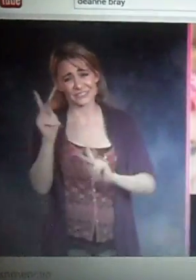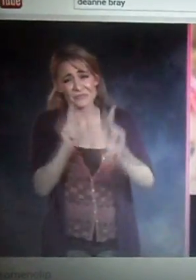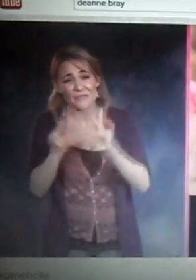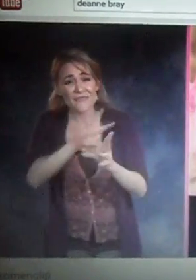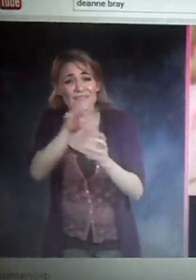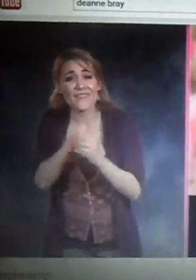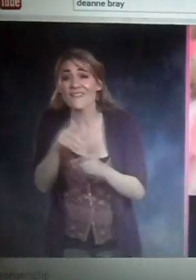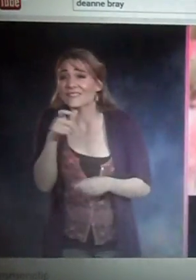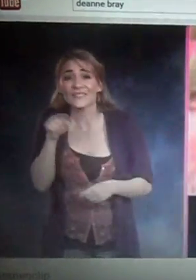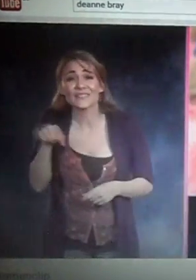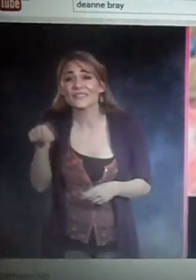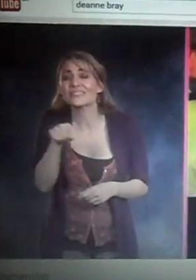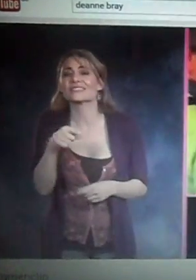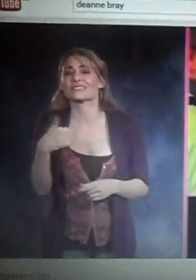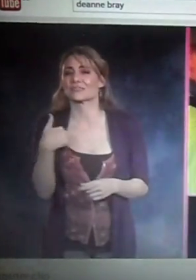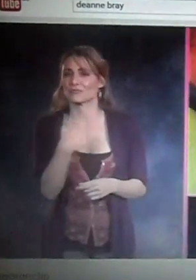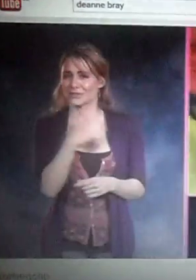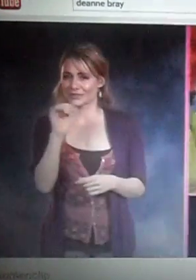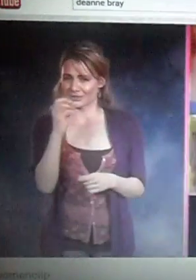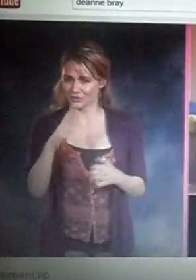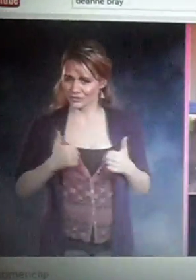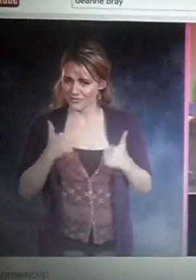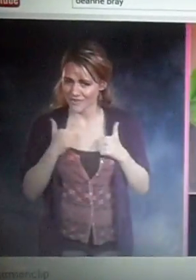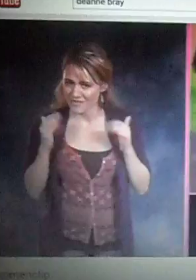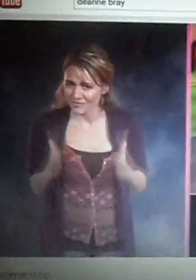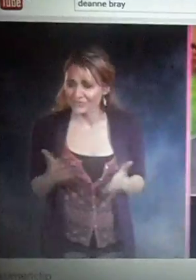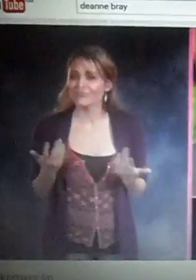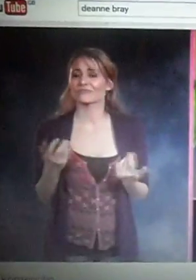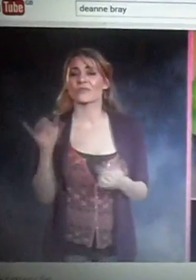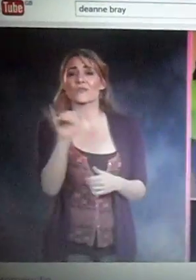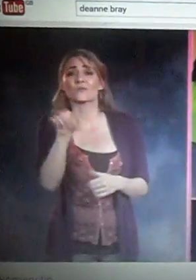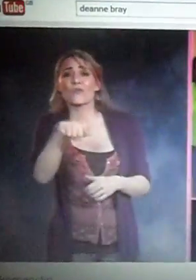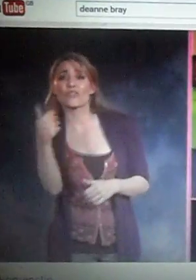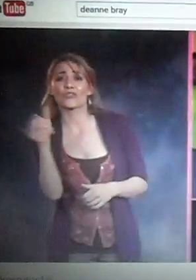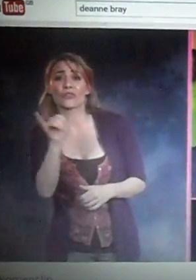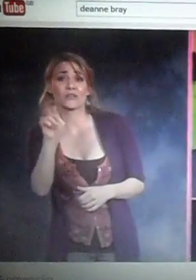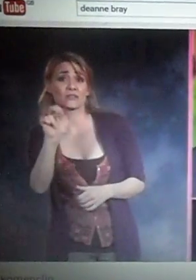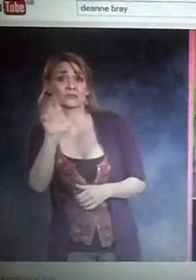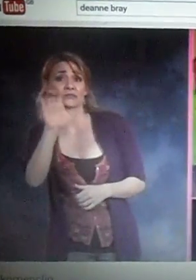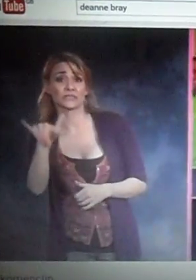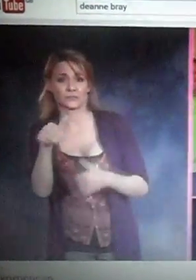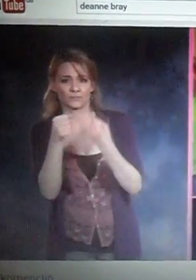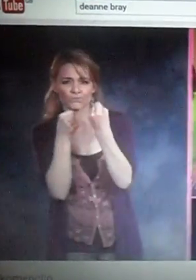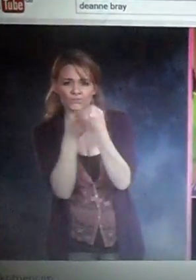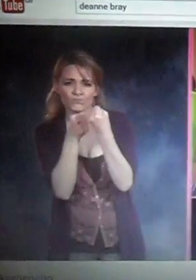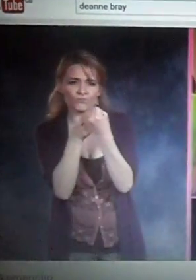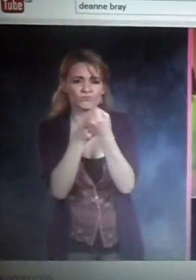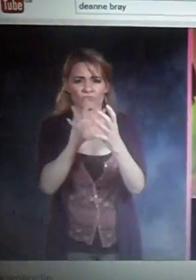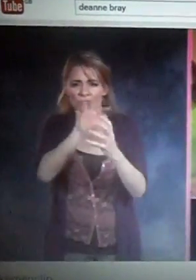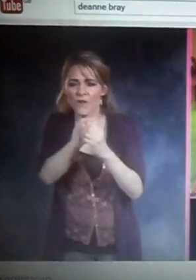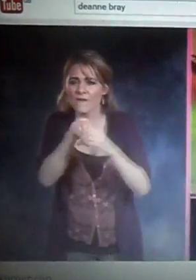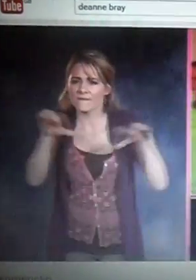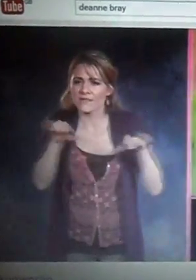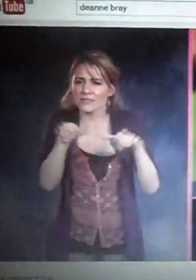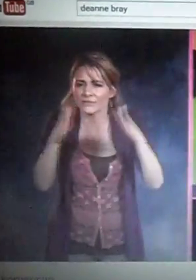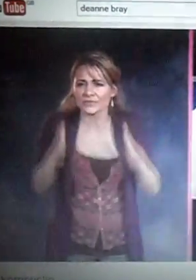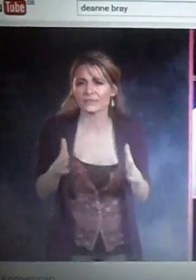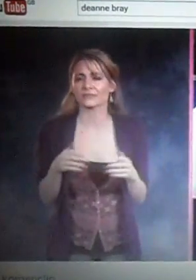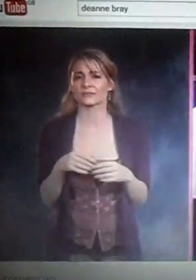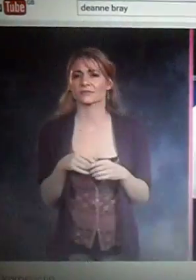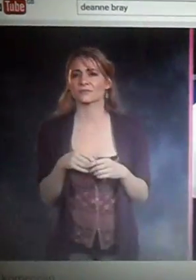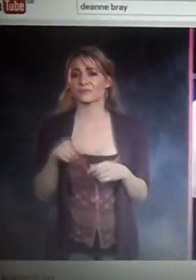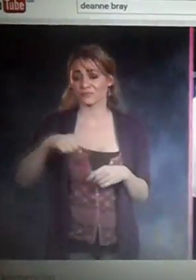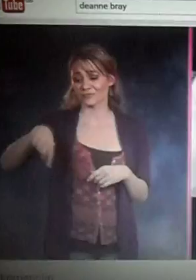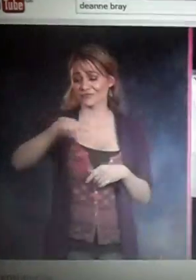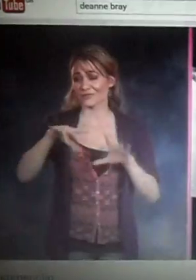Today, Komen is the boldest community of breast cancer survivors and activists, fueling the best science and